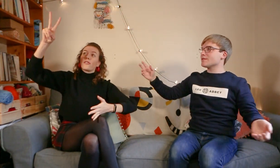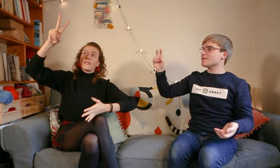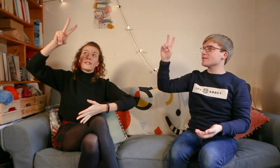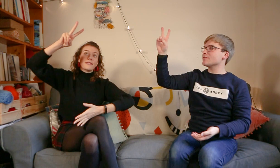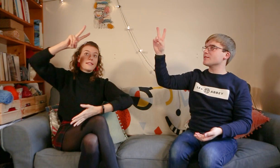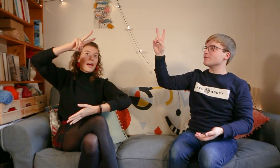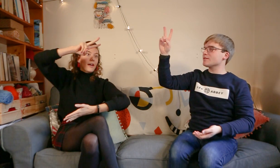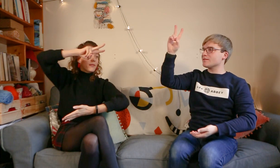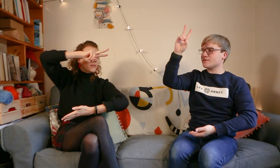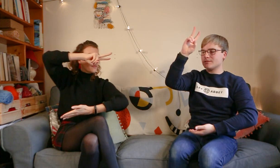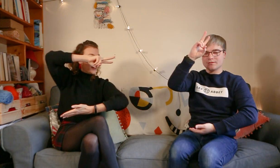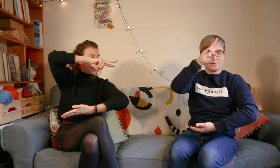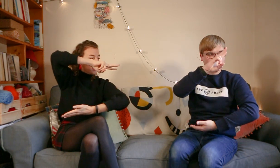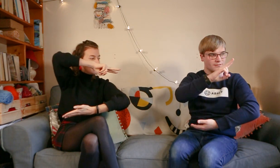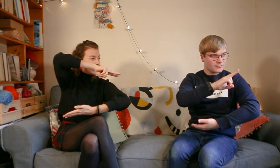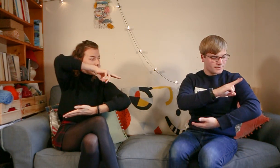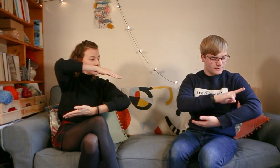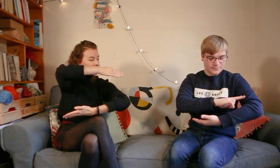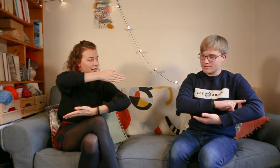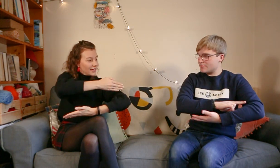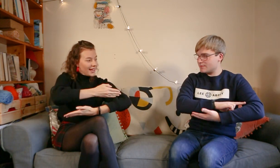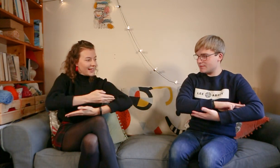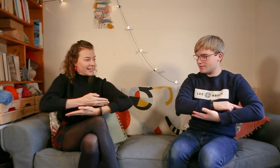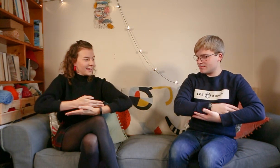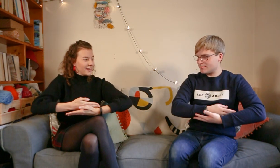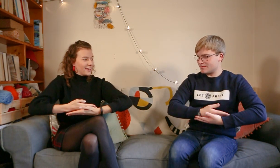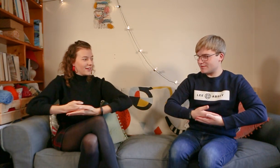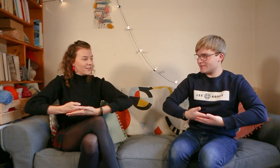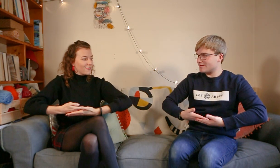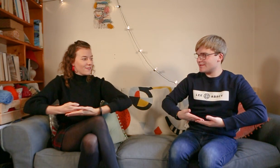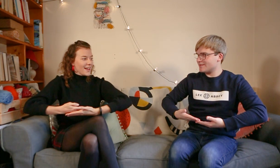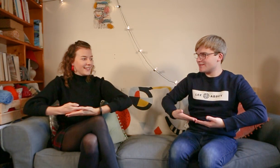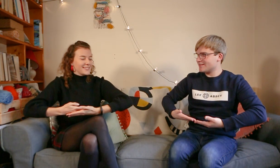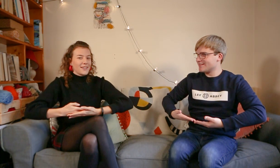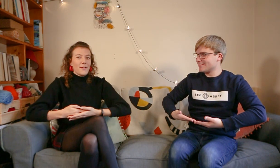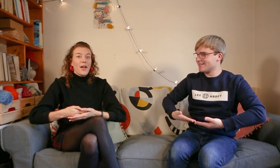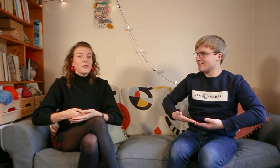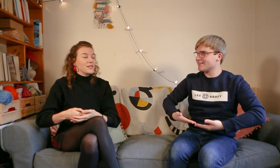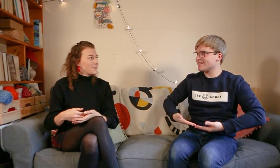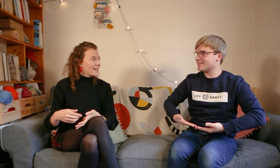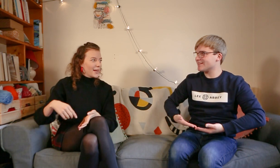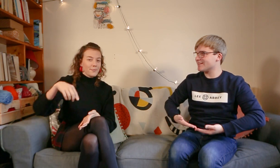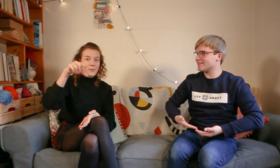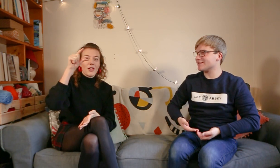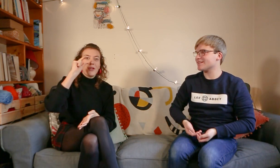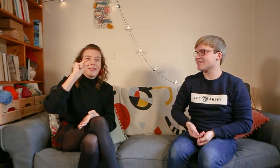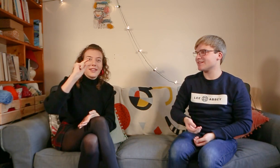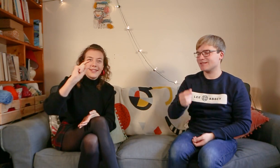Look down where he lay. Great. And we do this bit again. go the